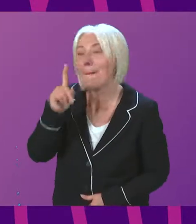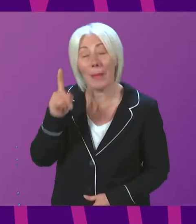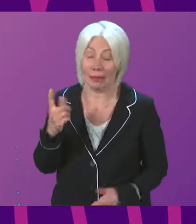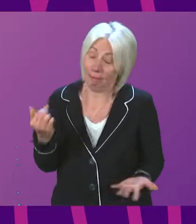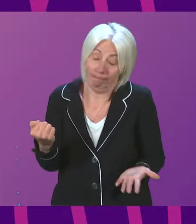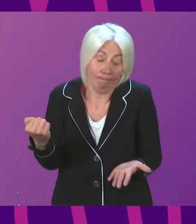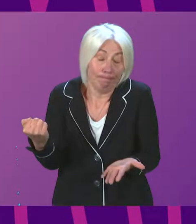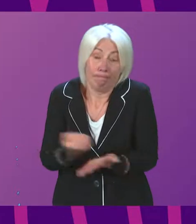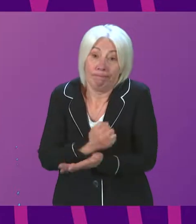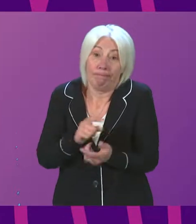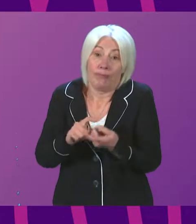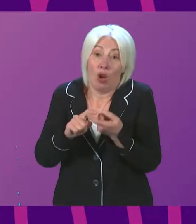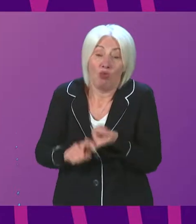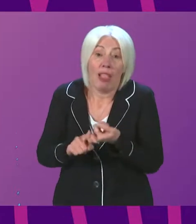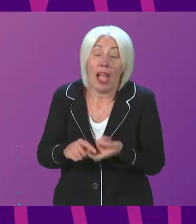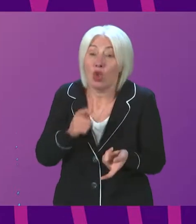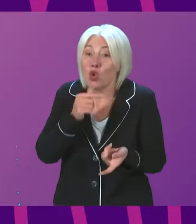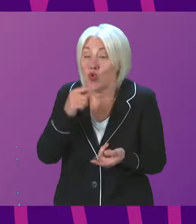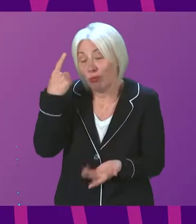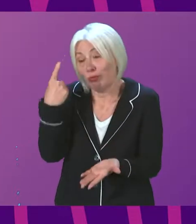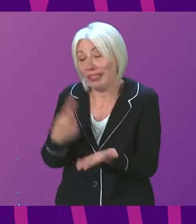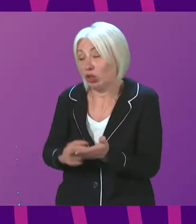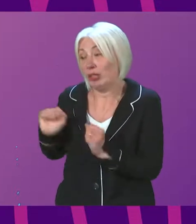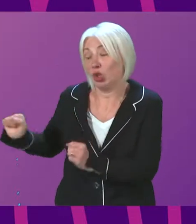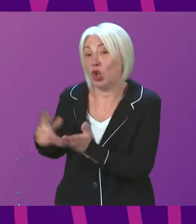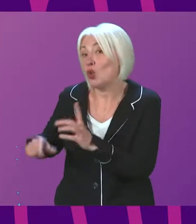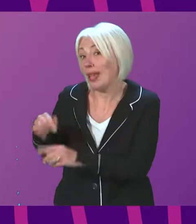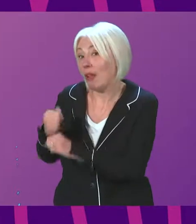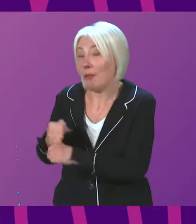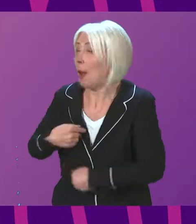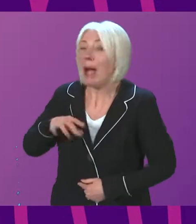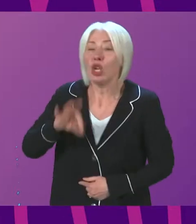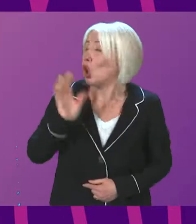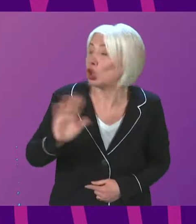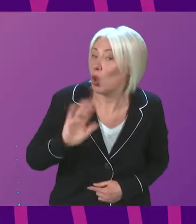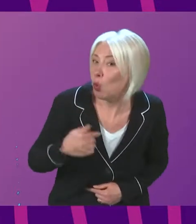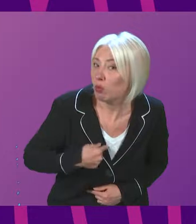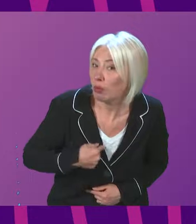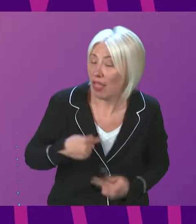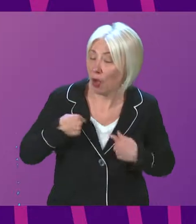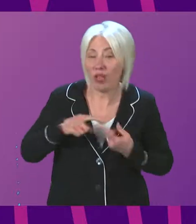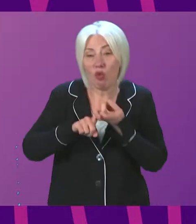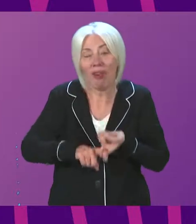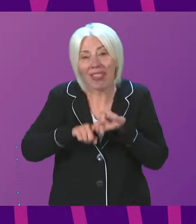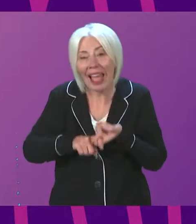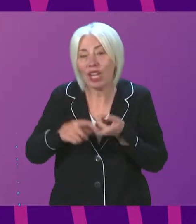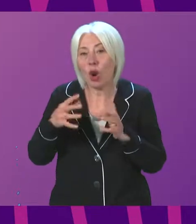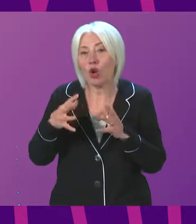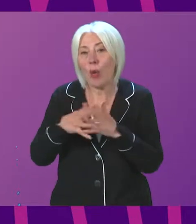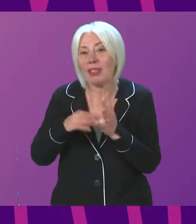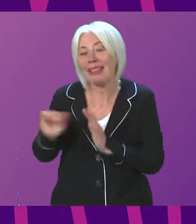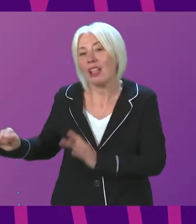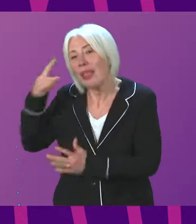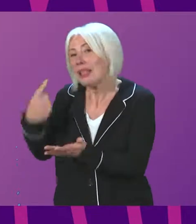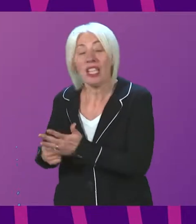that depends on decisions taken by the UK government. It's not my choice that this parliament is dependent on Westminster decisions